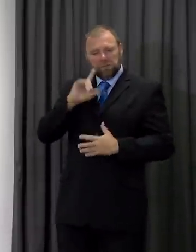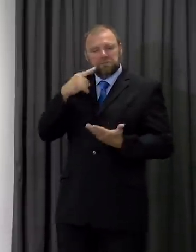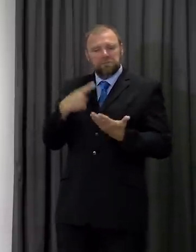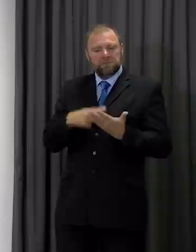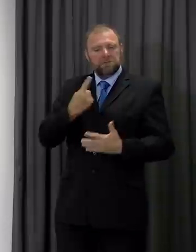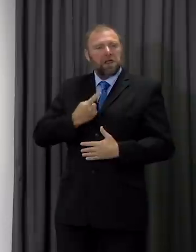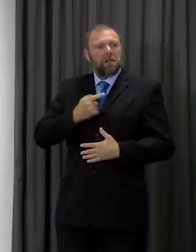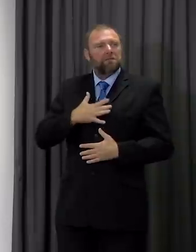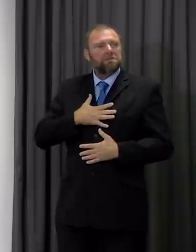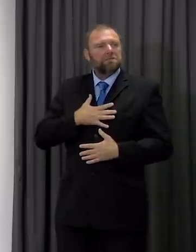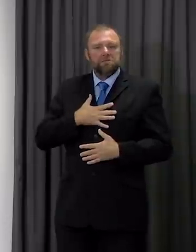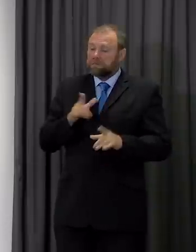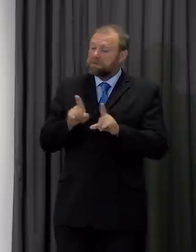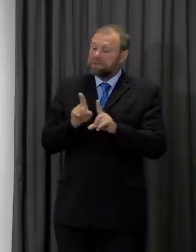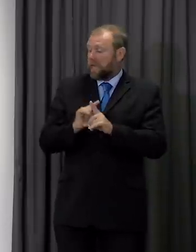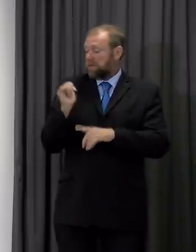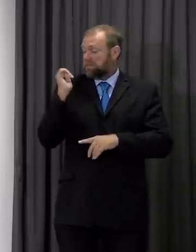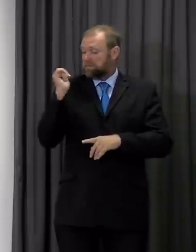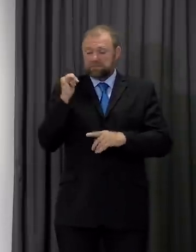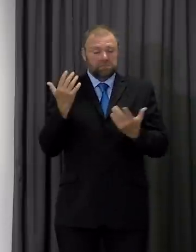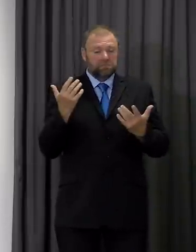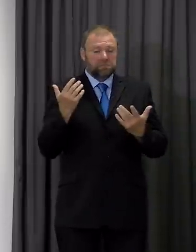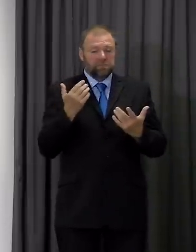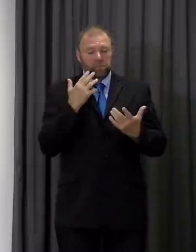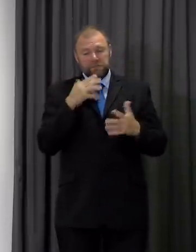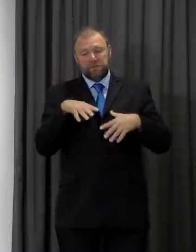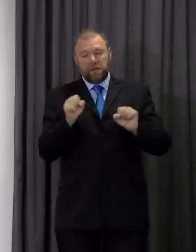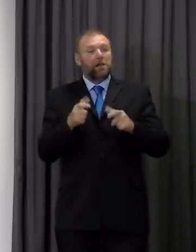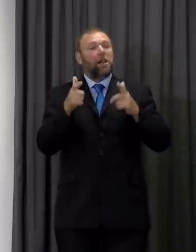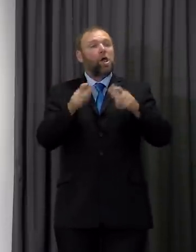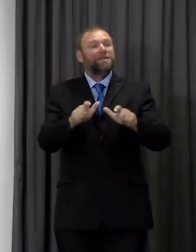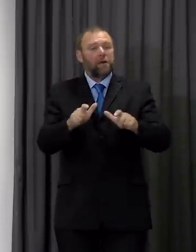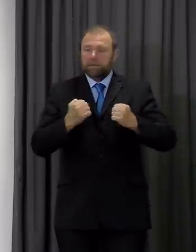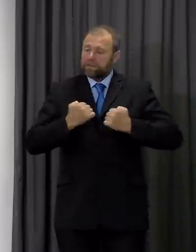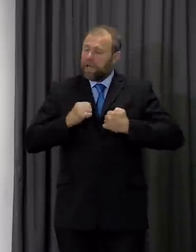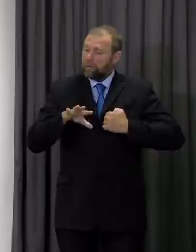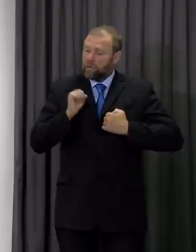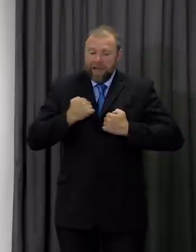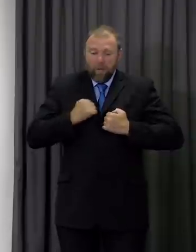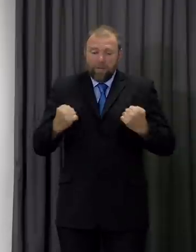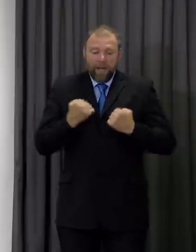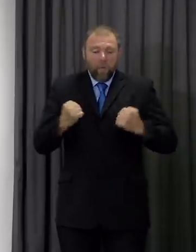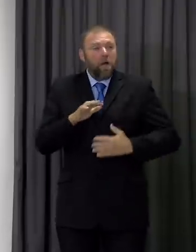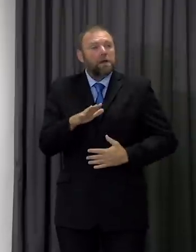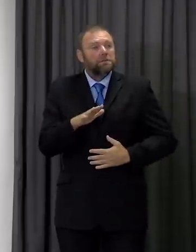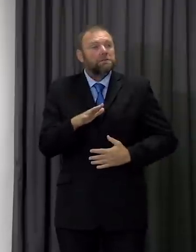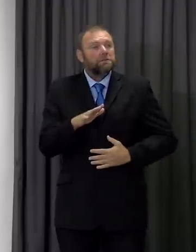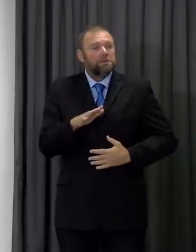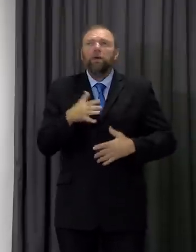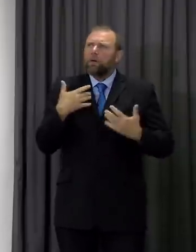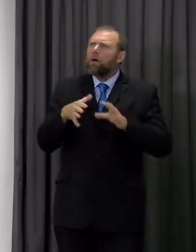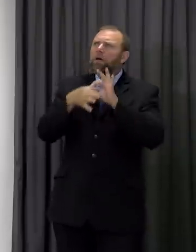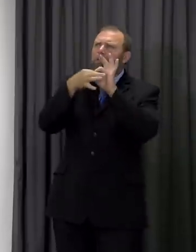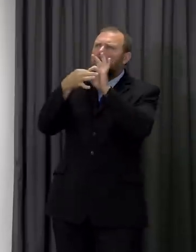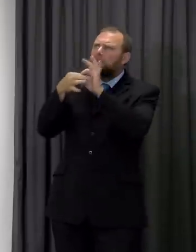as indeed we did do when we went into national lockdown that was a choice that we made with our powers but we did it in concert with other UK